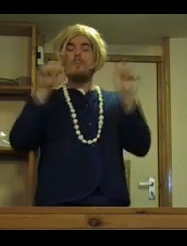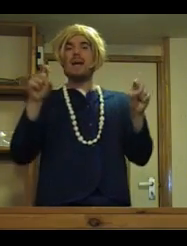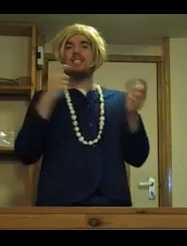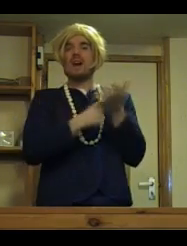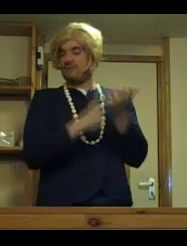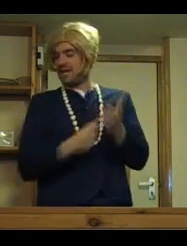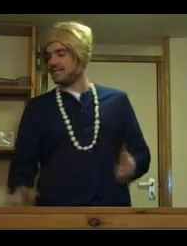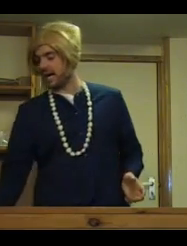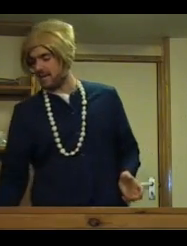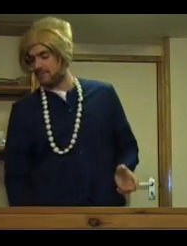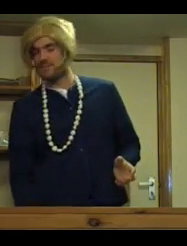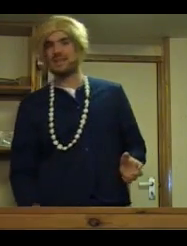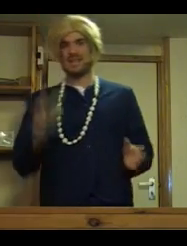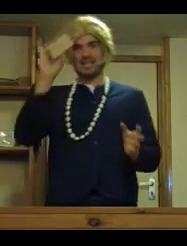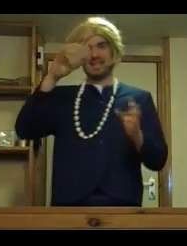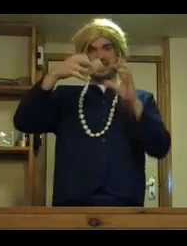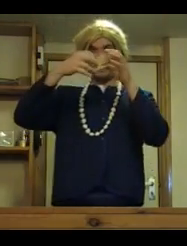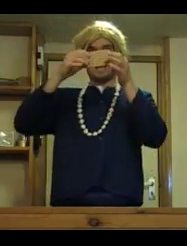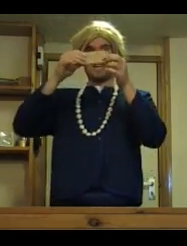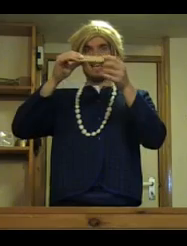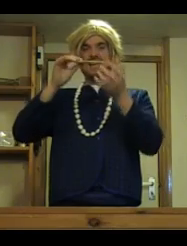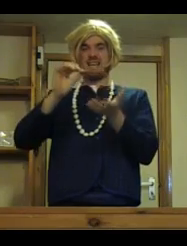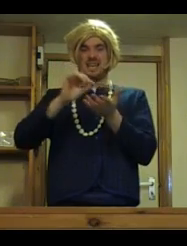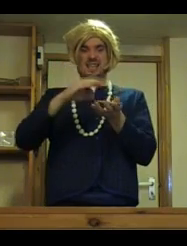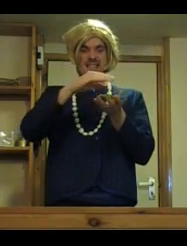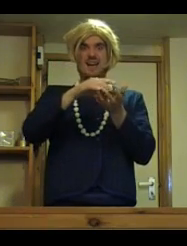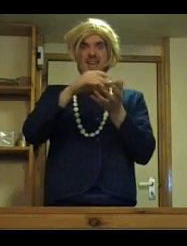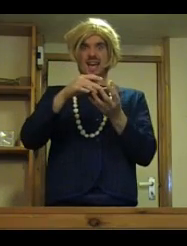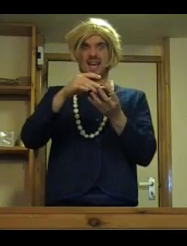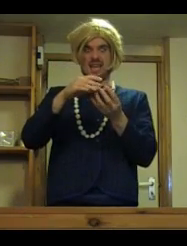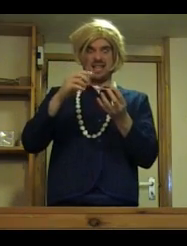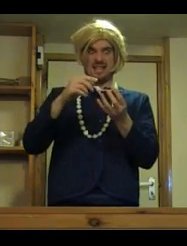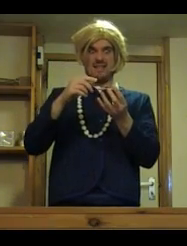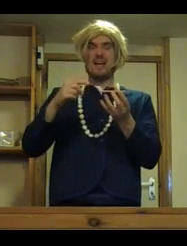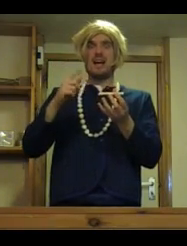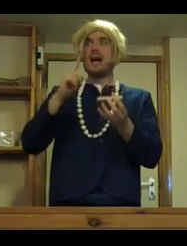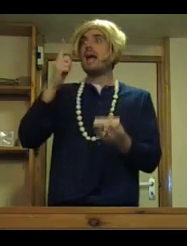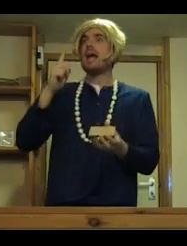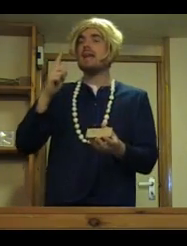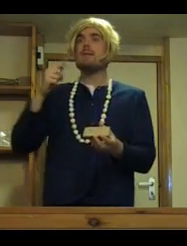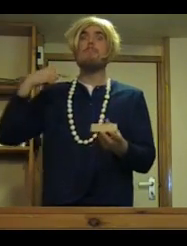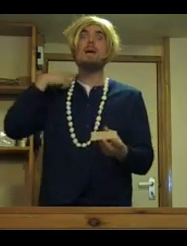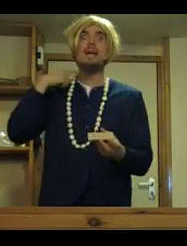bits rye beater and meat